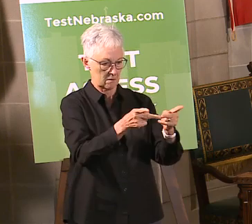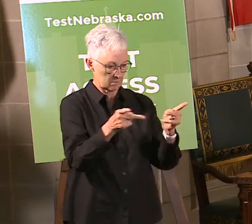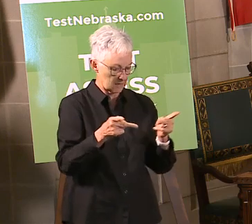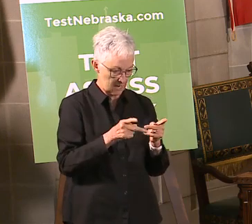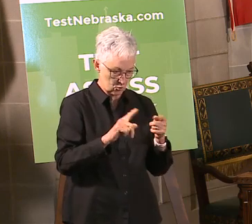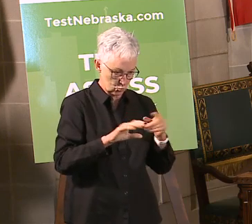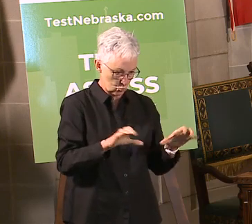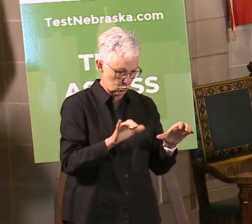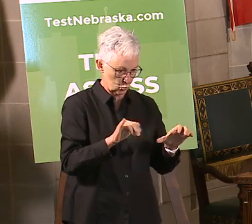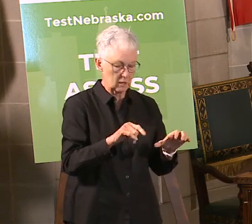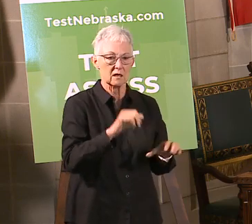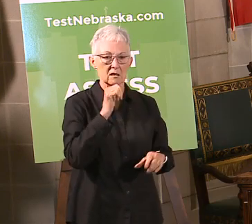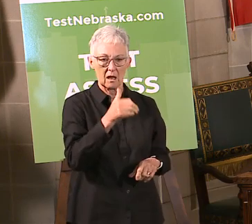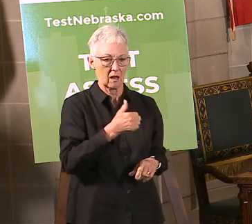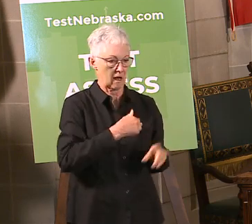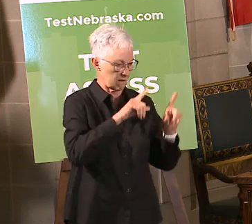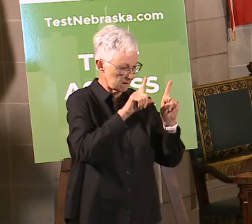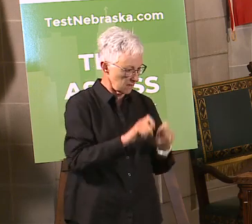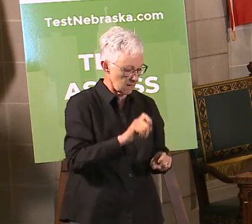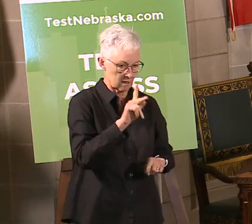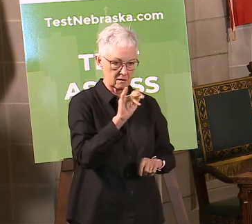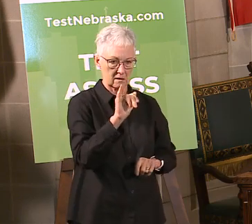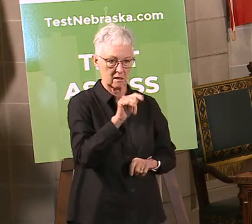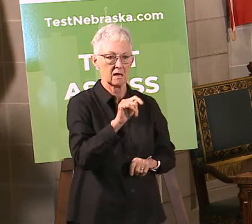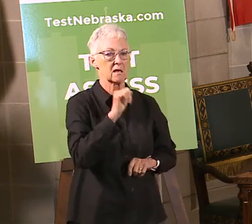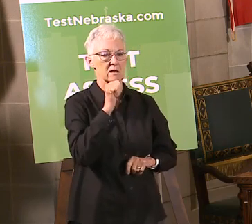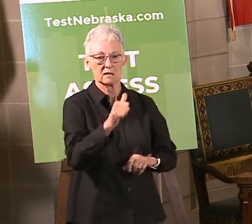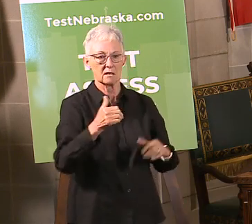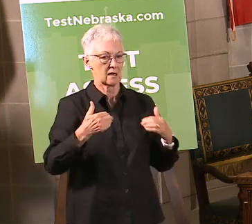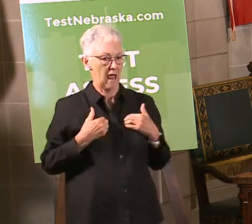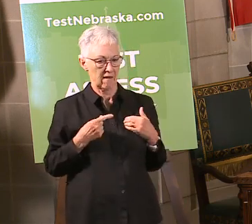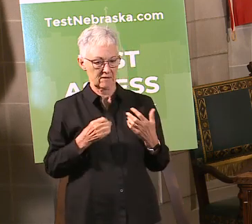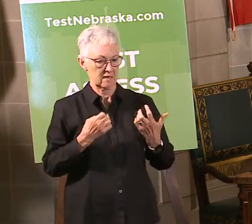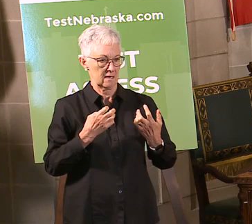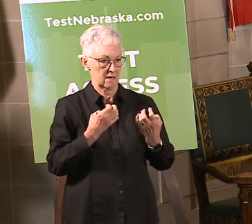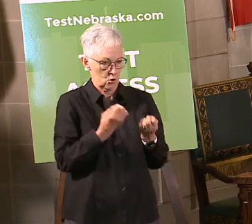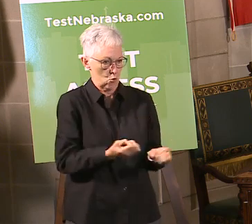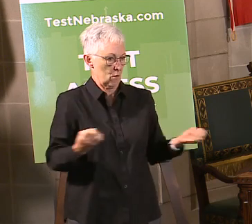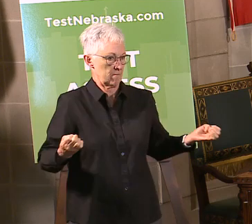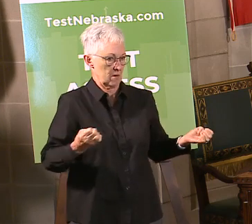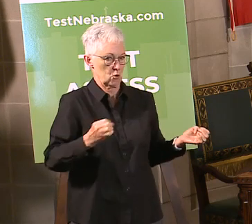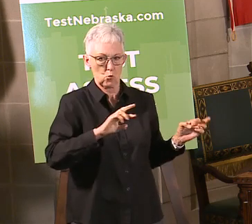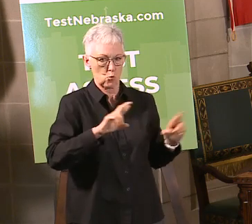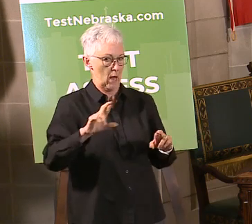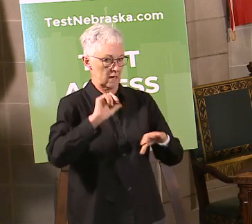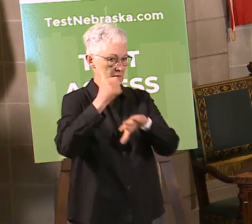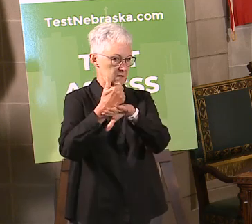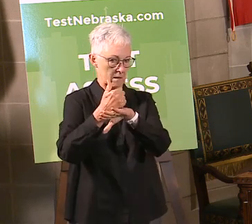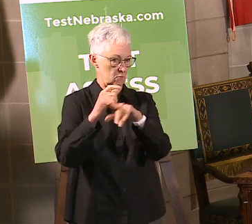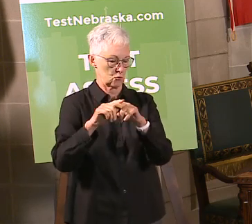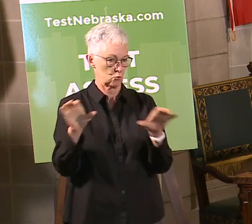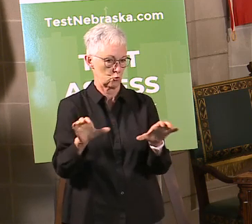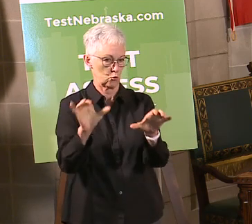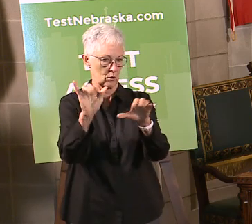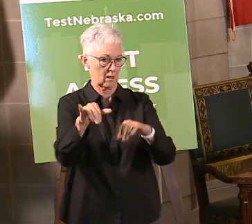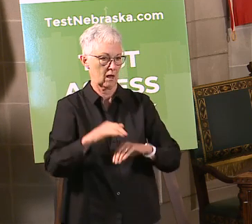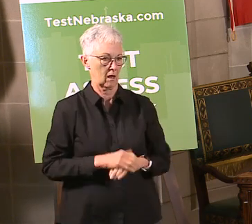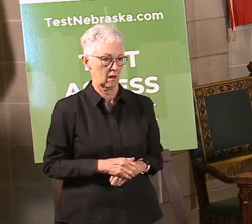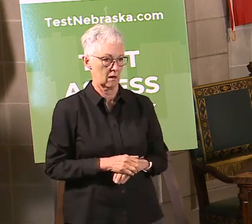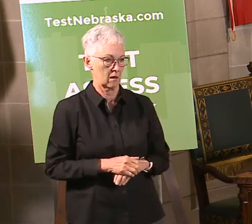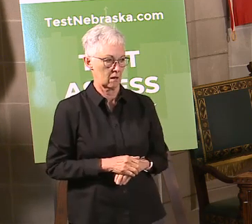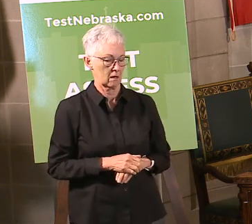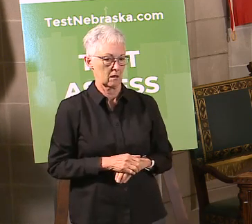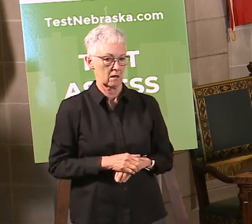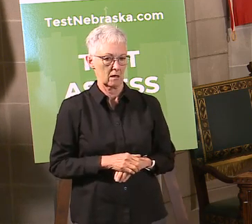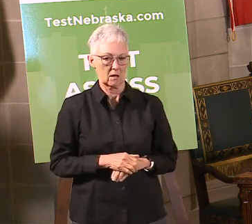nor did they have the test kits to be able to do it in the time frame we were talking about. So, again, the senators just don't understand what